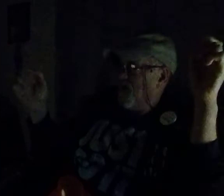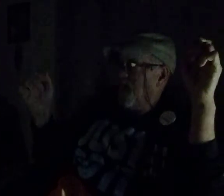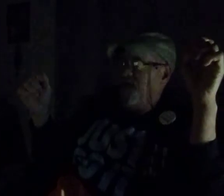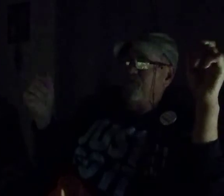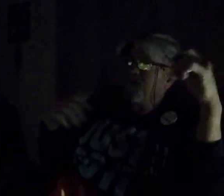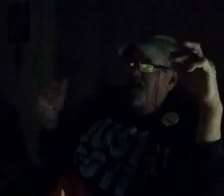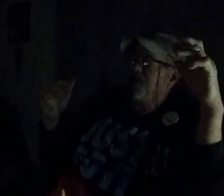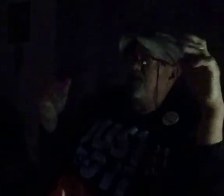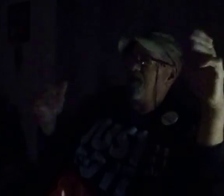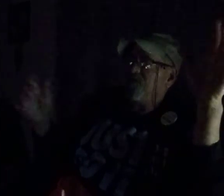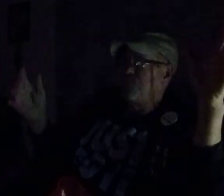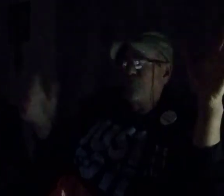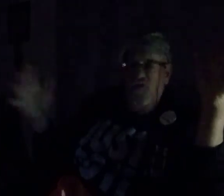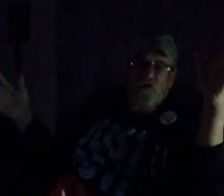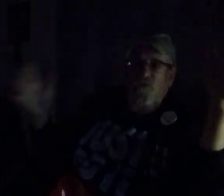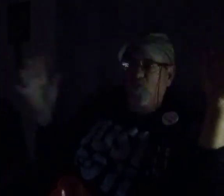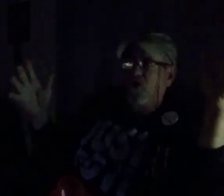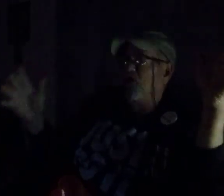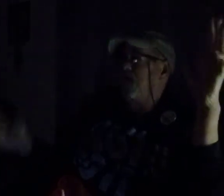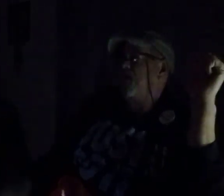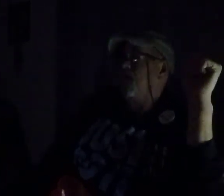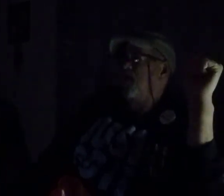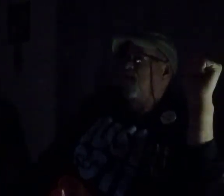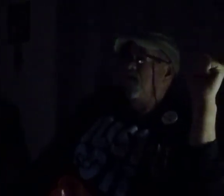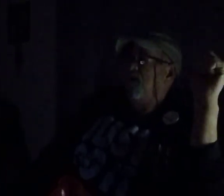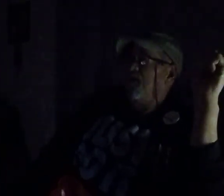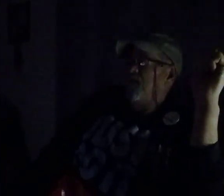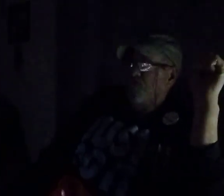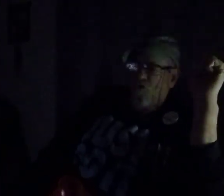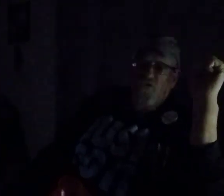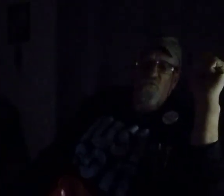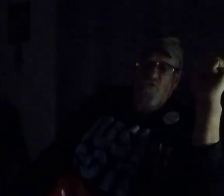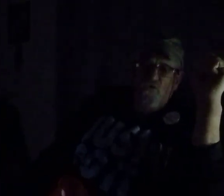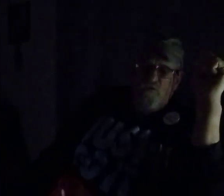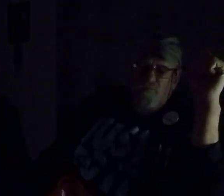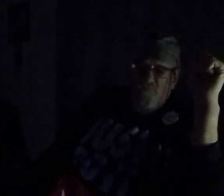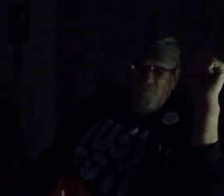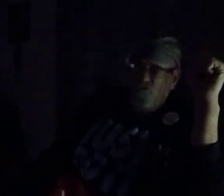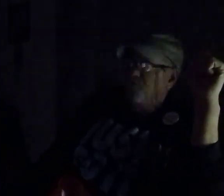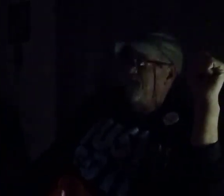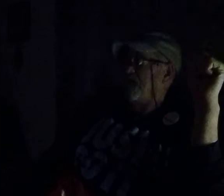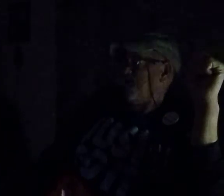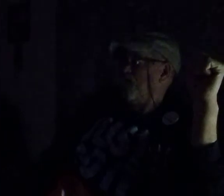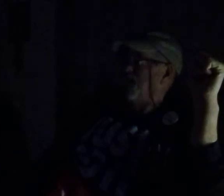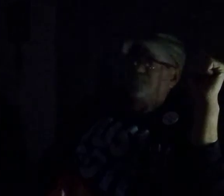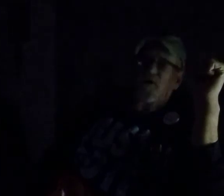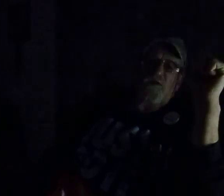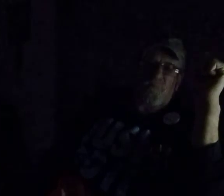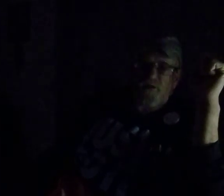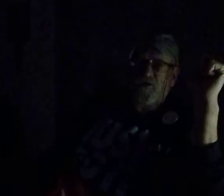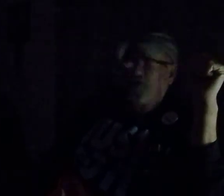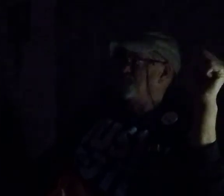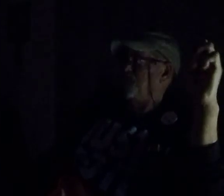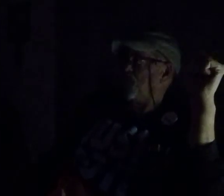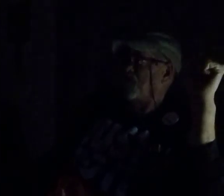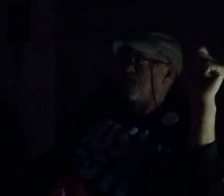and then, they thought, well, you, you, you Oh, I'm better than media. I'm a blogger.